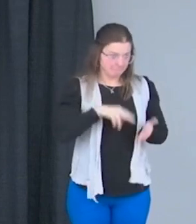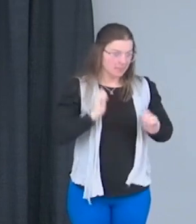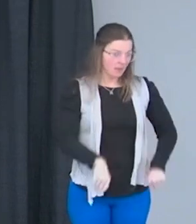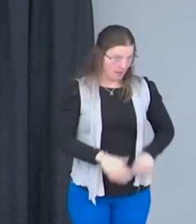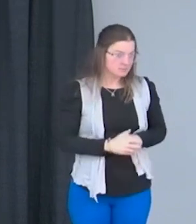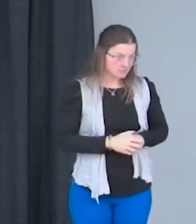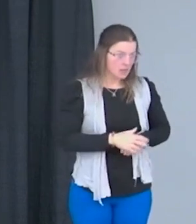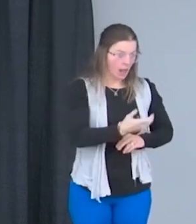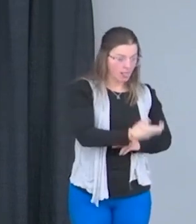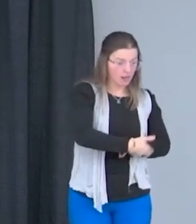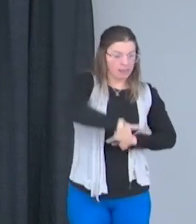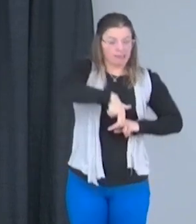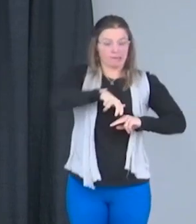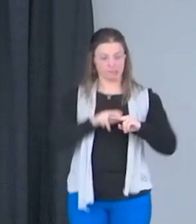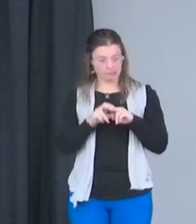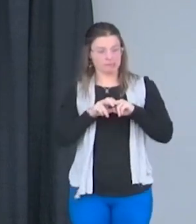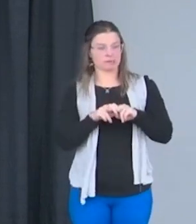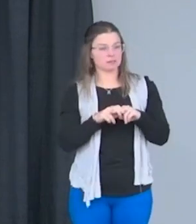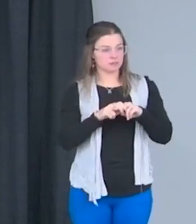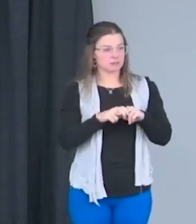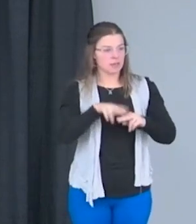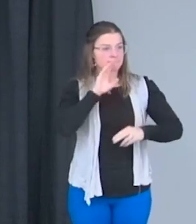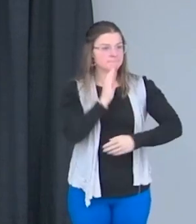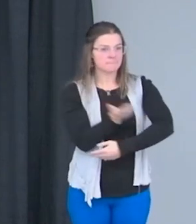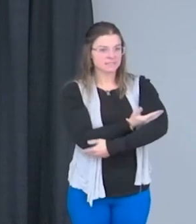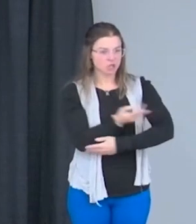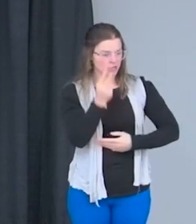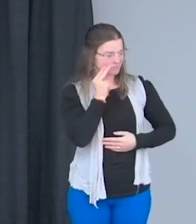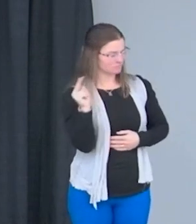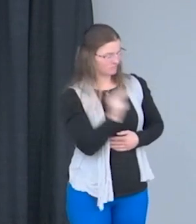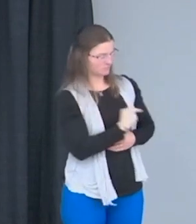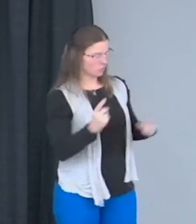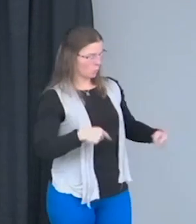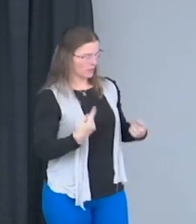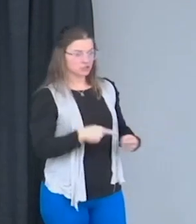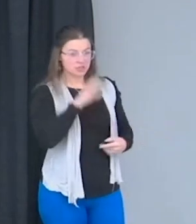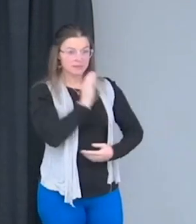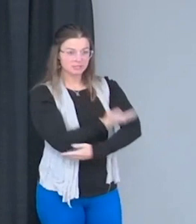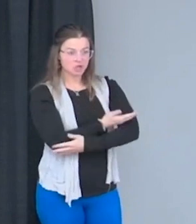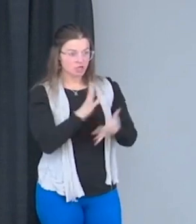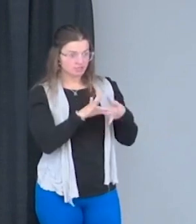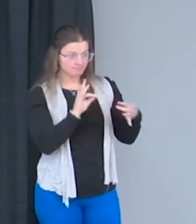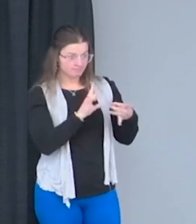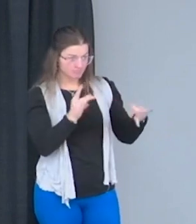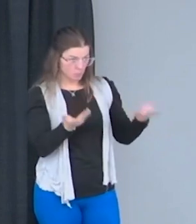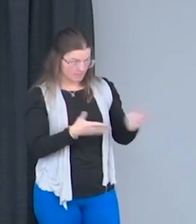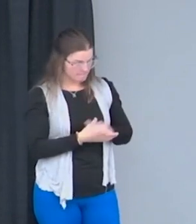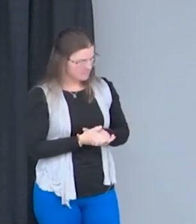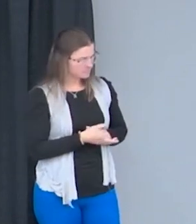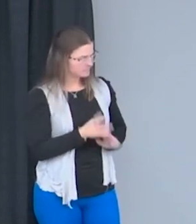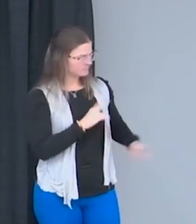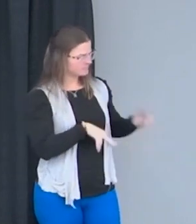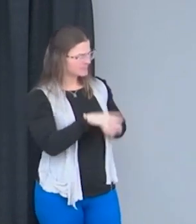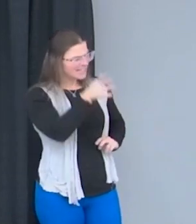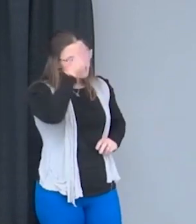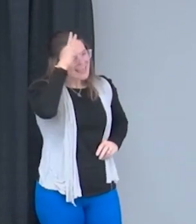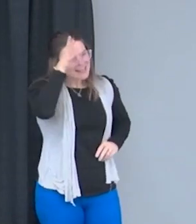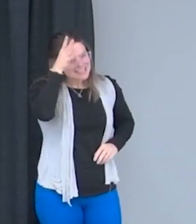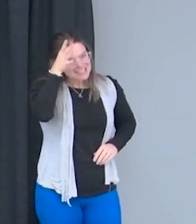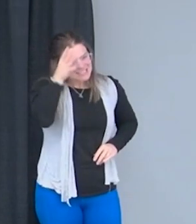As I hopped back into my wheelchair, my daughter looked at my wheelchair, and this is what she referenced it as. She said, well, Daddy,